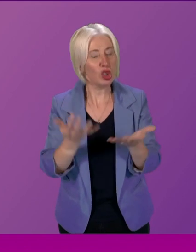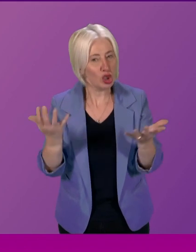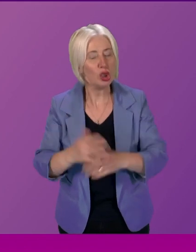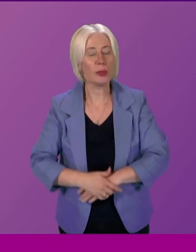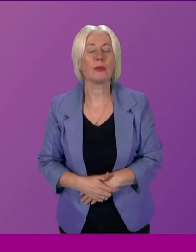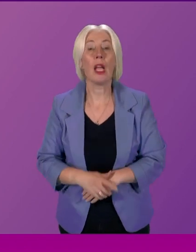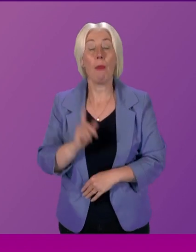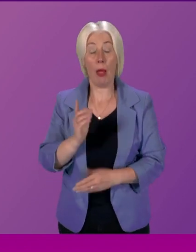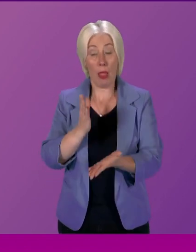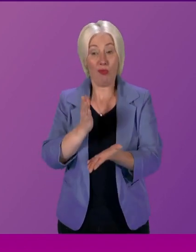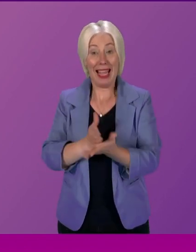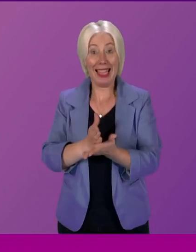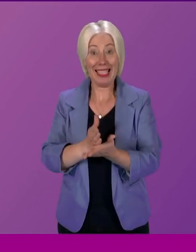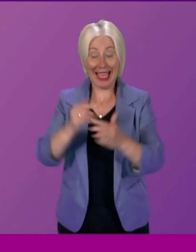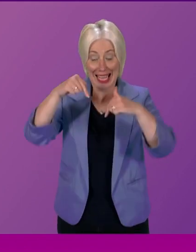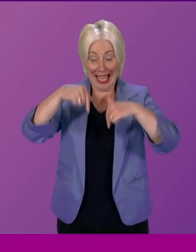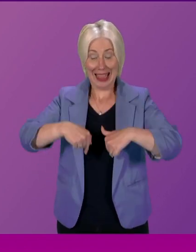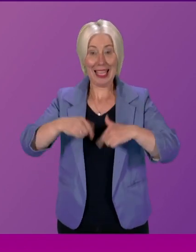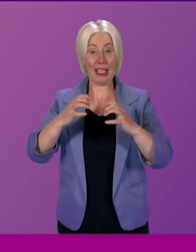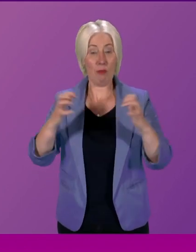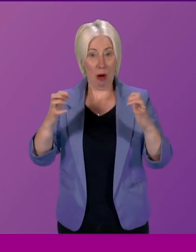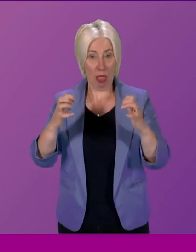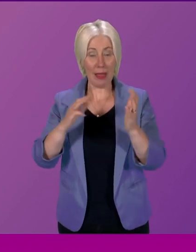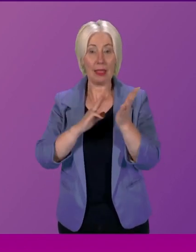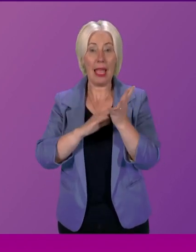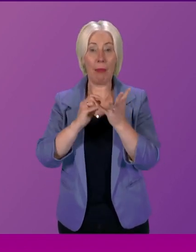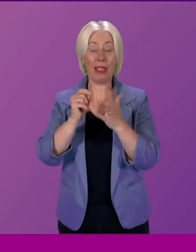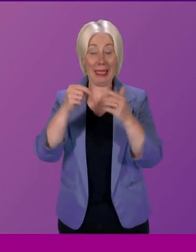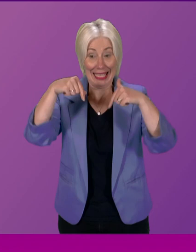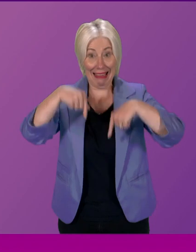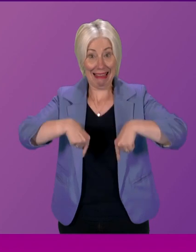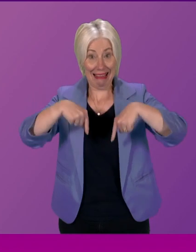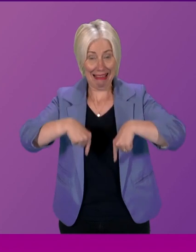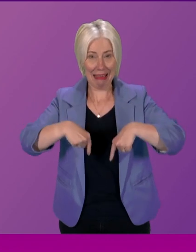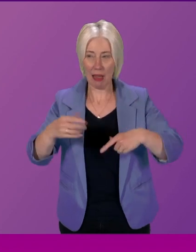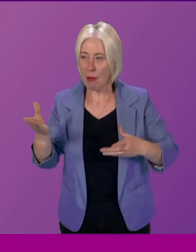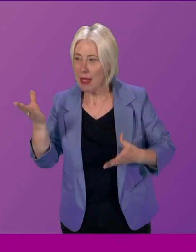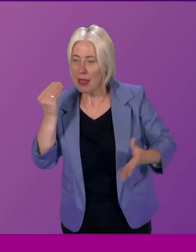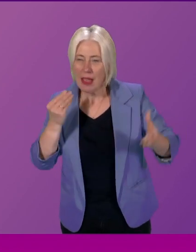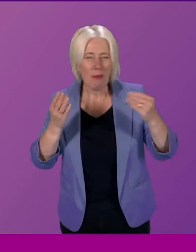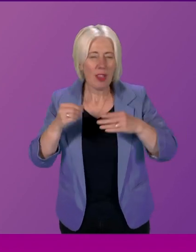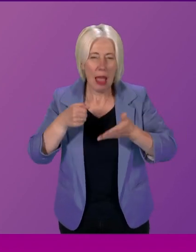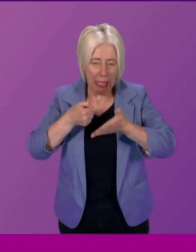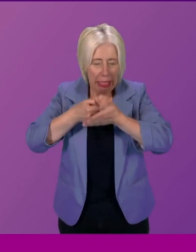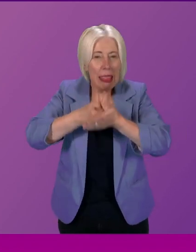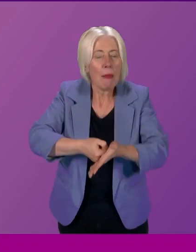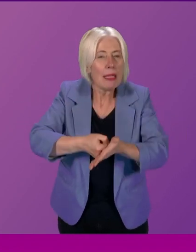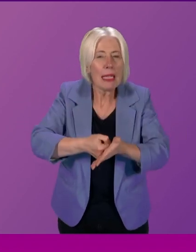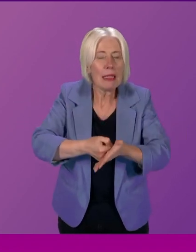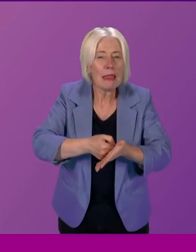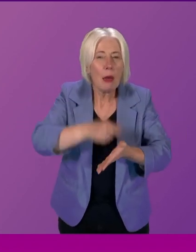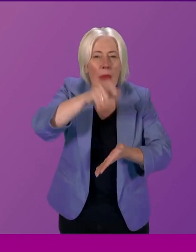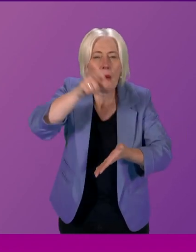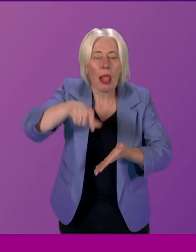that this Parliament and the MSPs within it hear from a limited cross-section of the population,